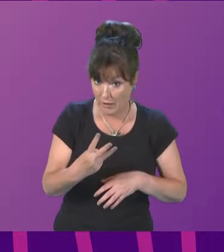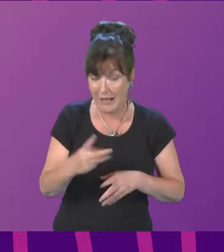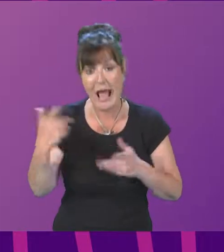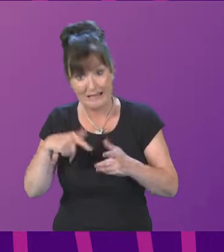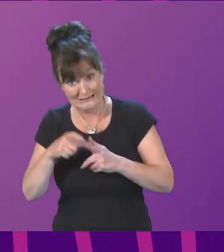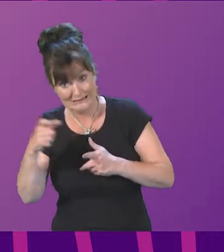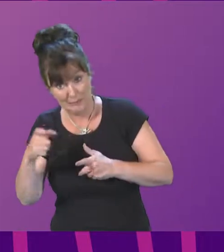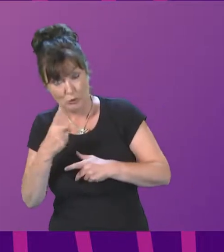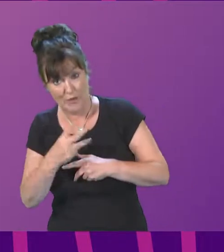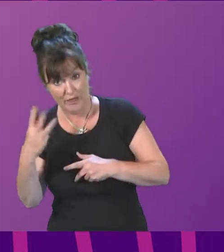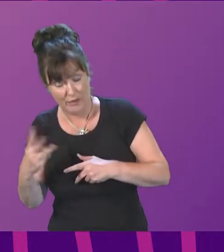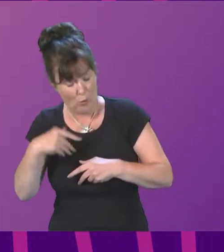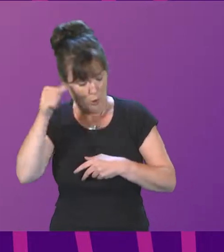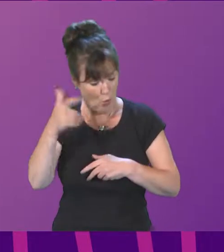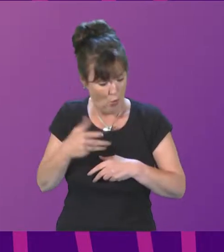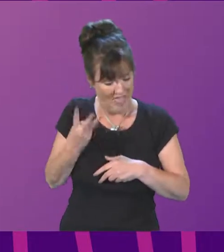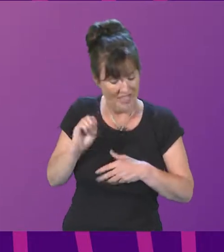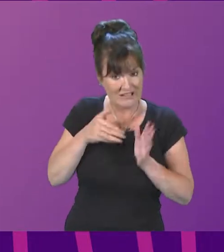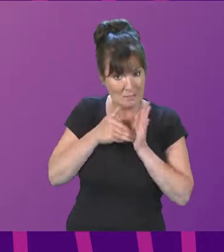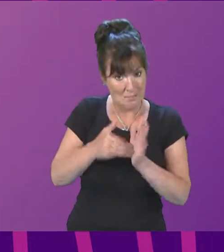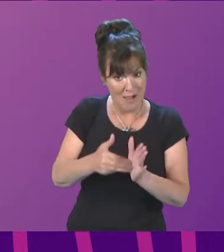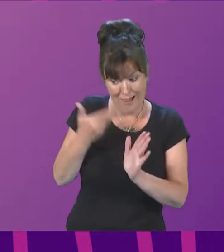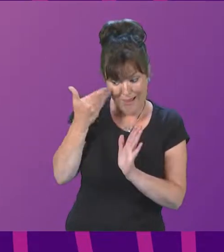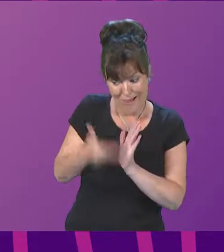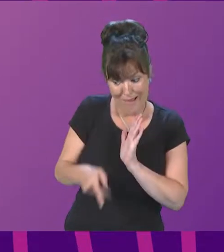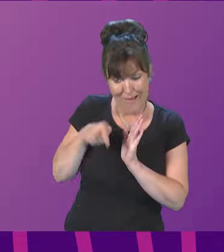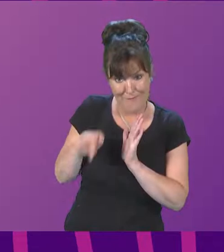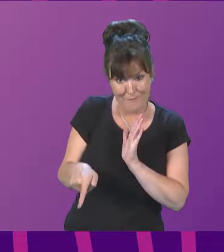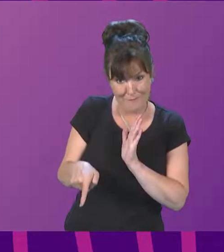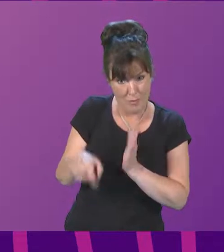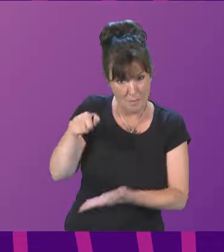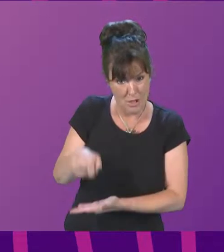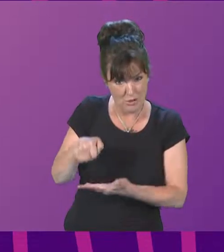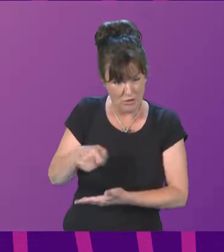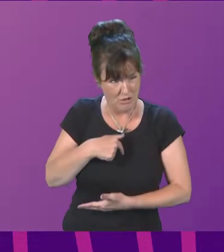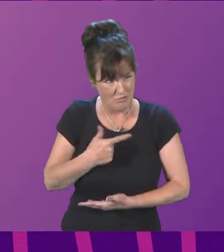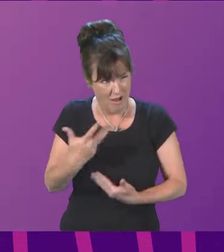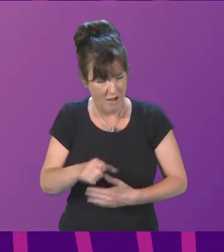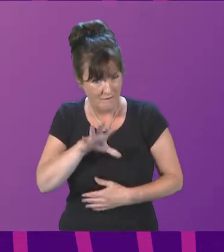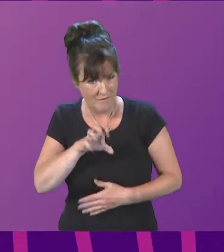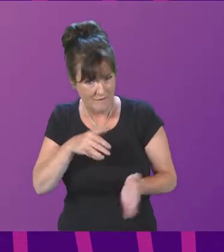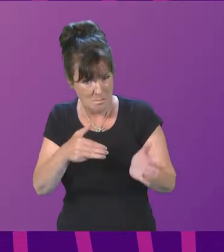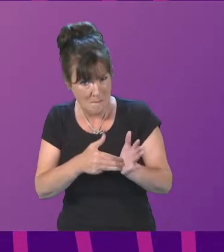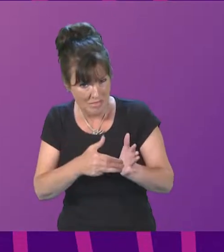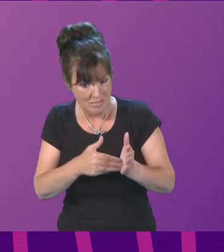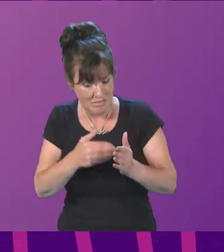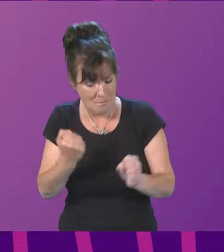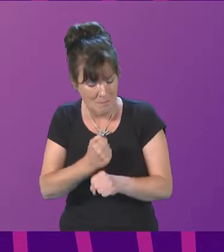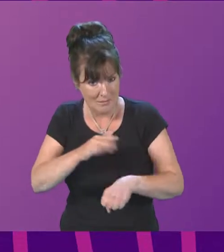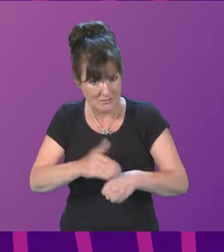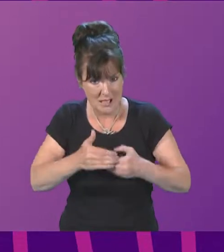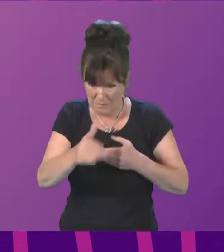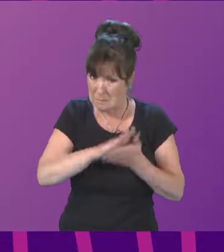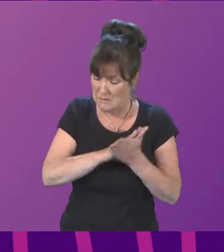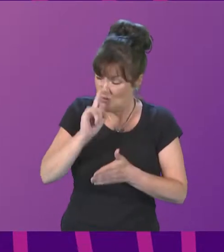million left in the budget plot and at least another 15 months of build time, so frankly an overspend is probably inevitable.